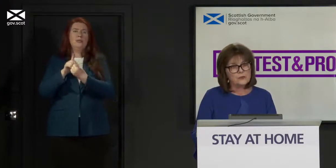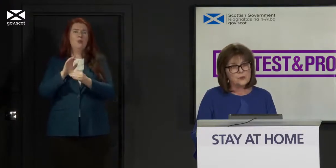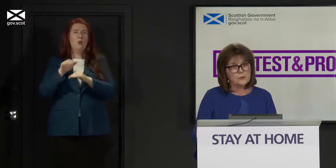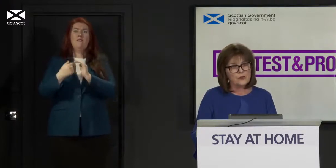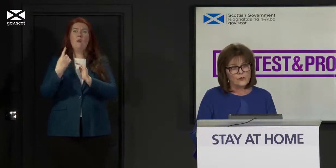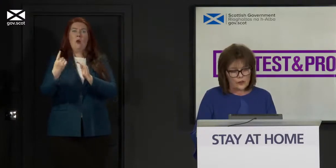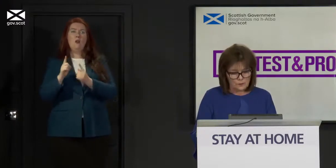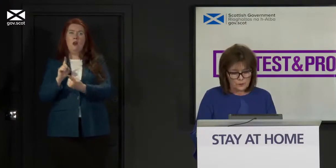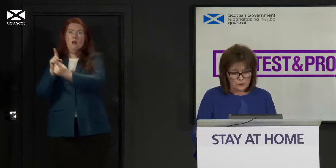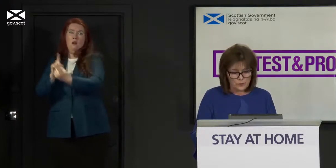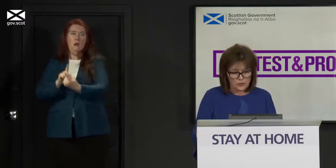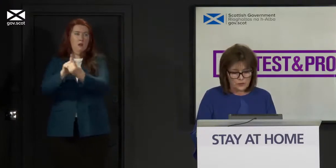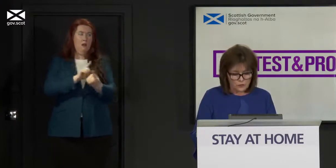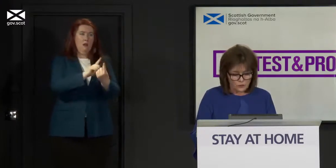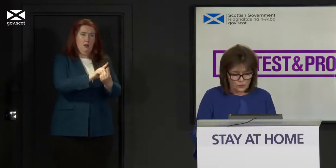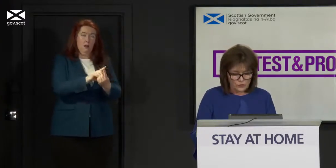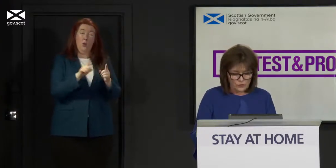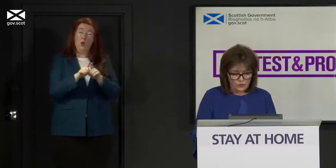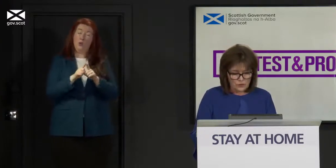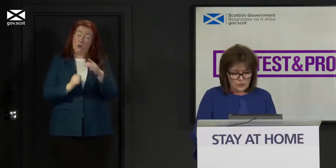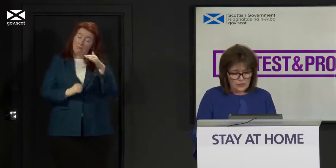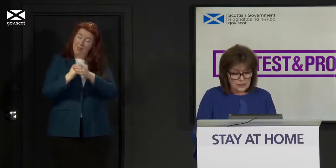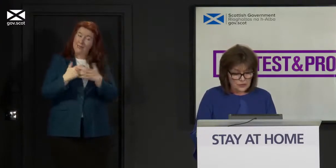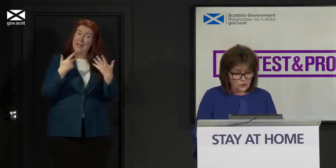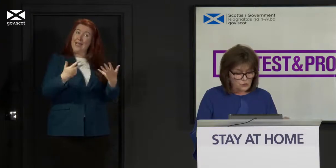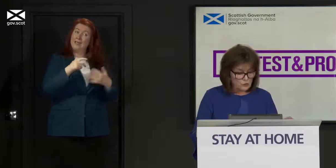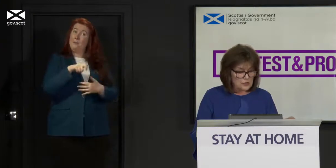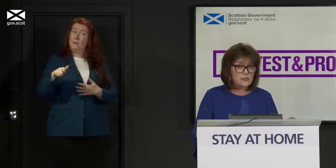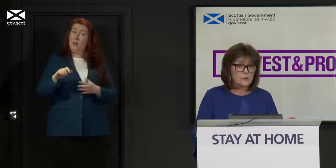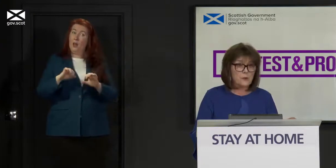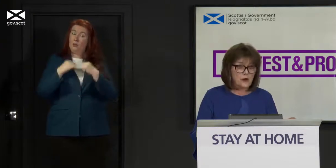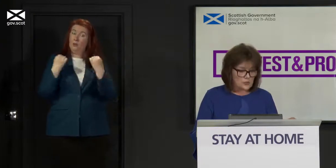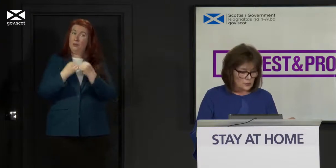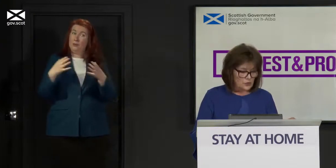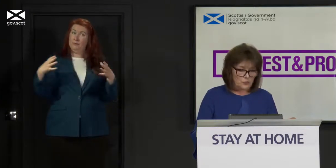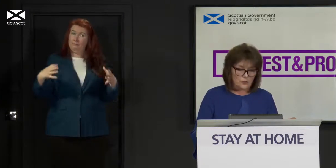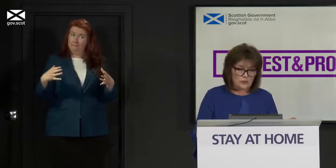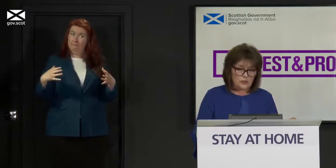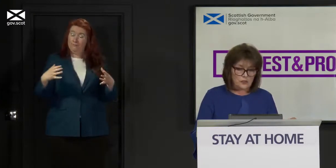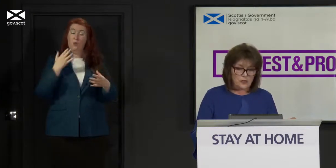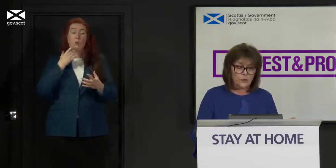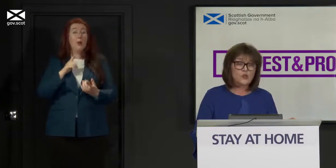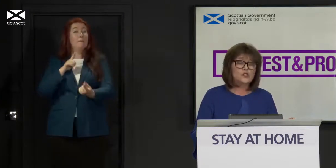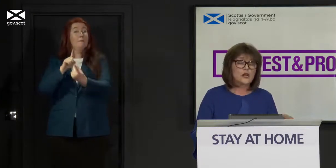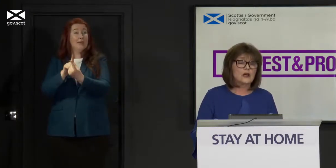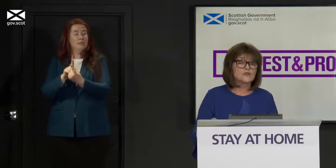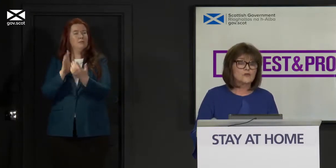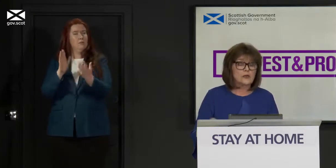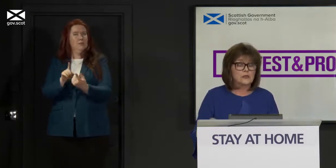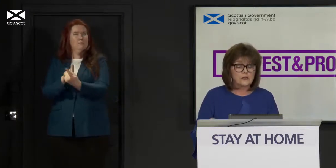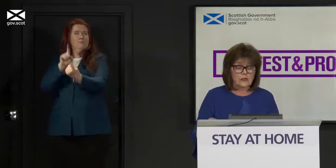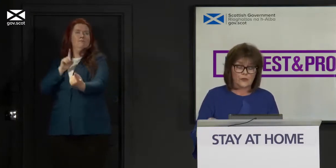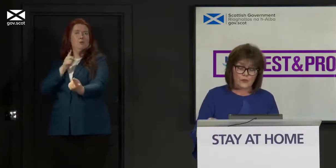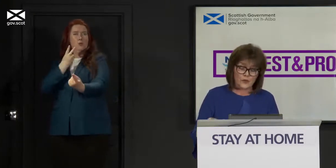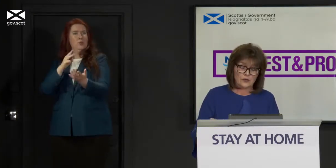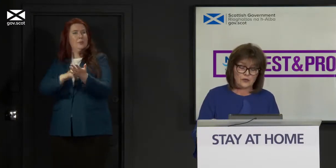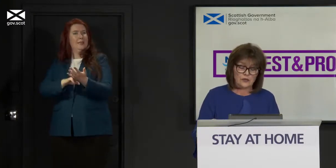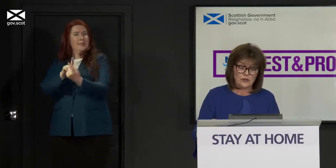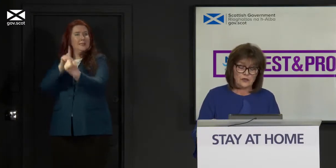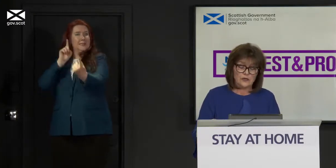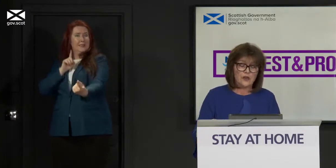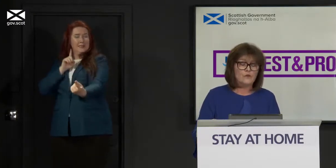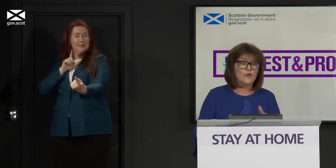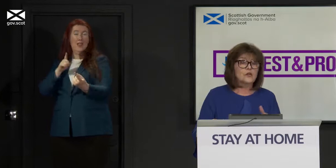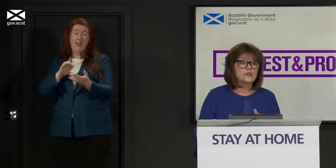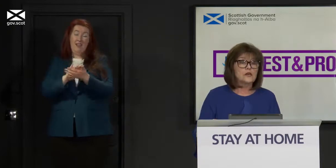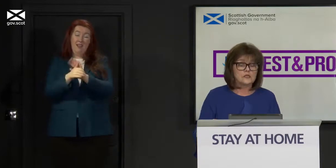to a maximum of eight people in the group. Stay two metres apart when you meet. Wash your hands regularly and thoroughly.